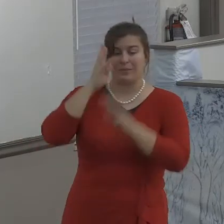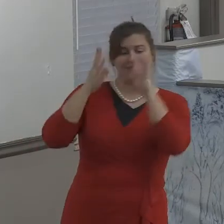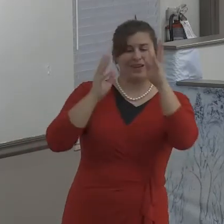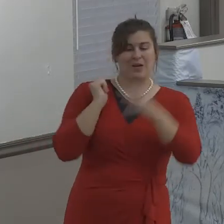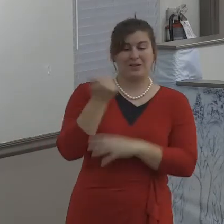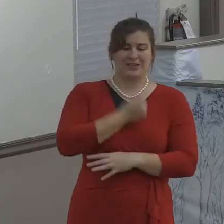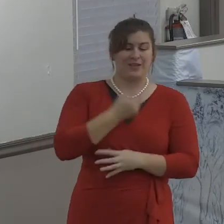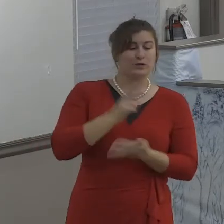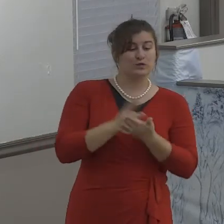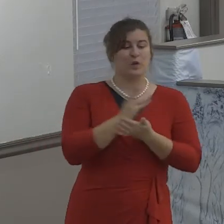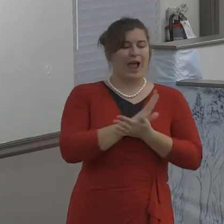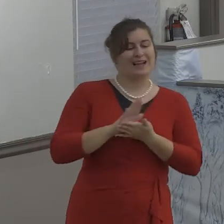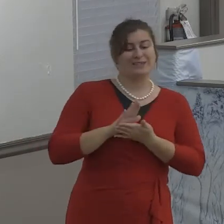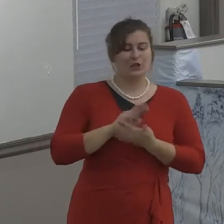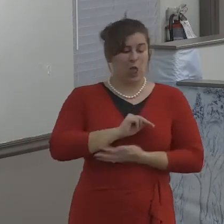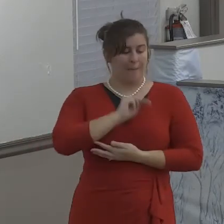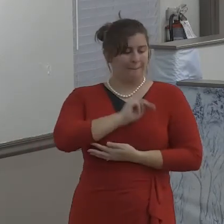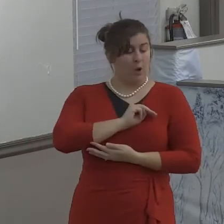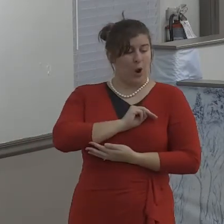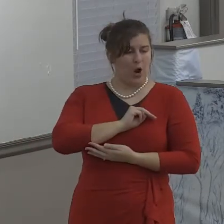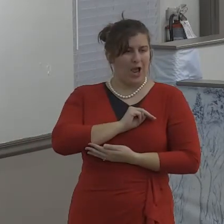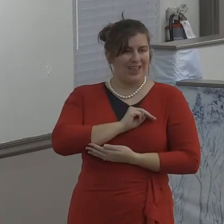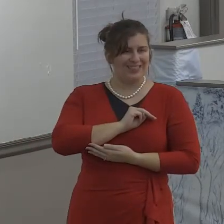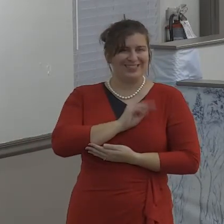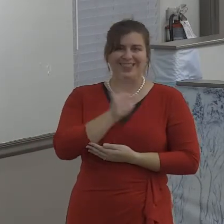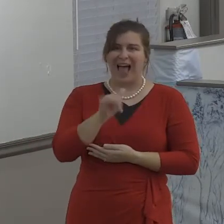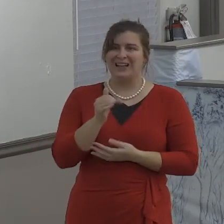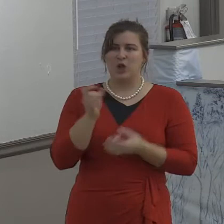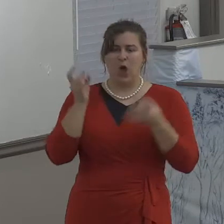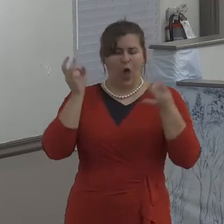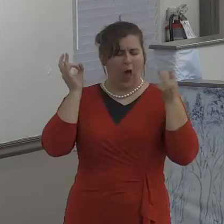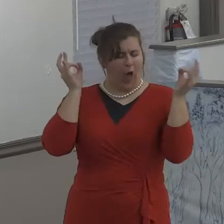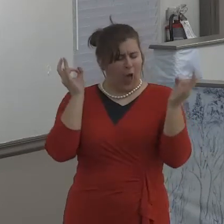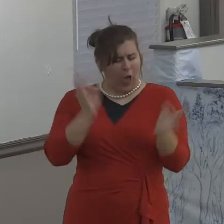So when you're wrong be mature enough to own up to it.